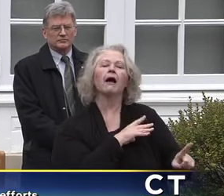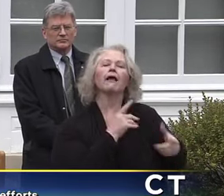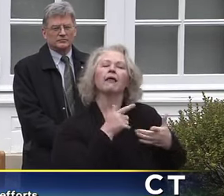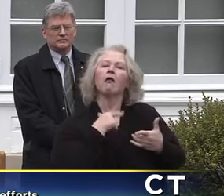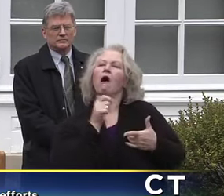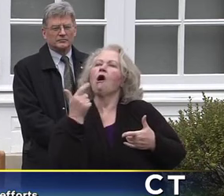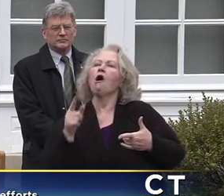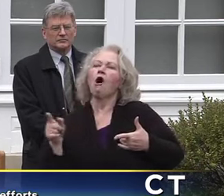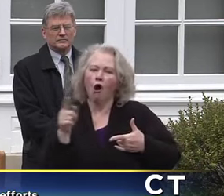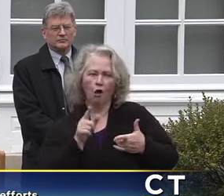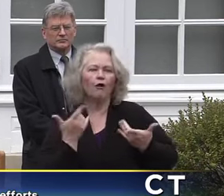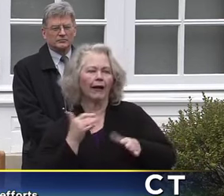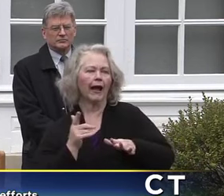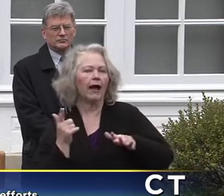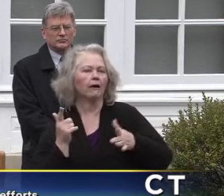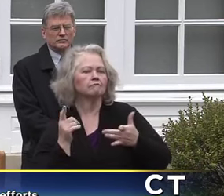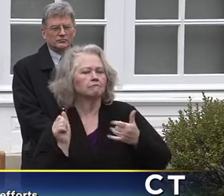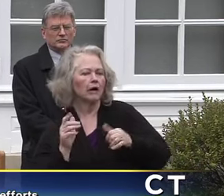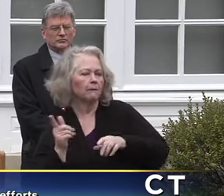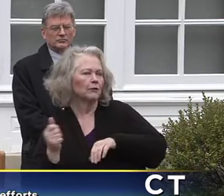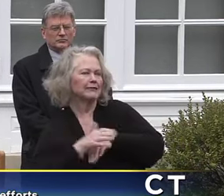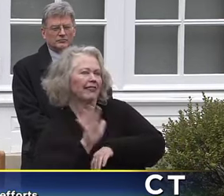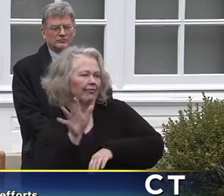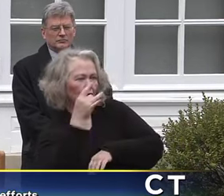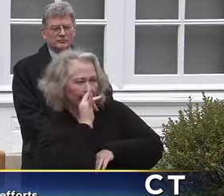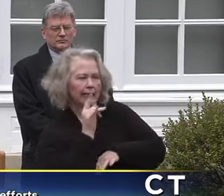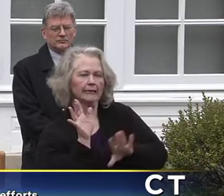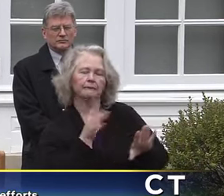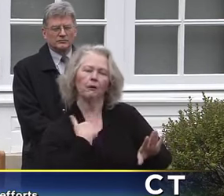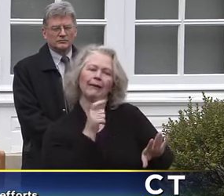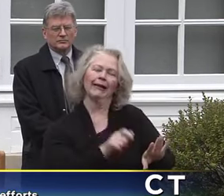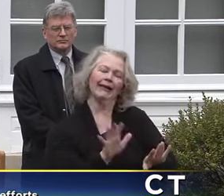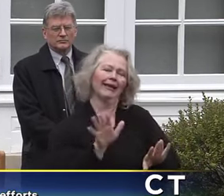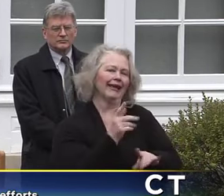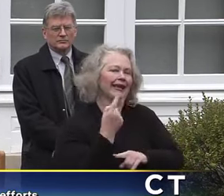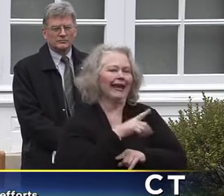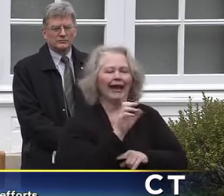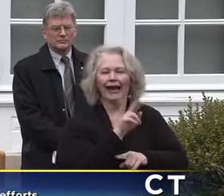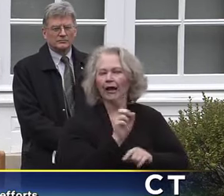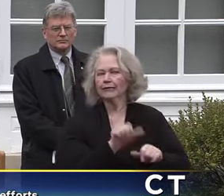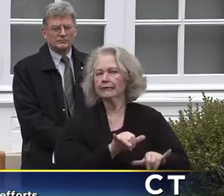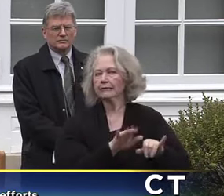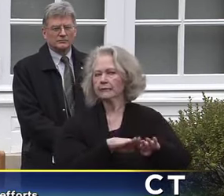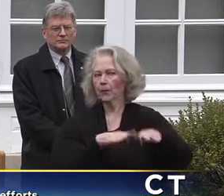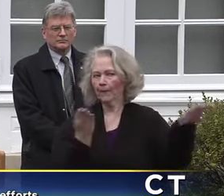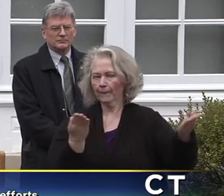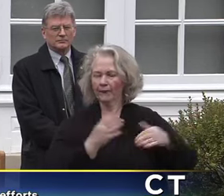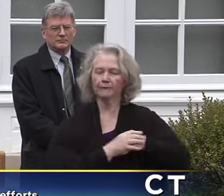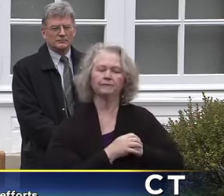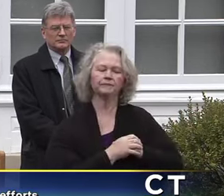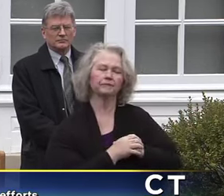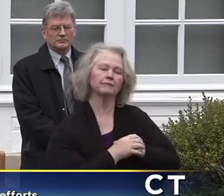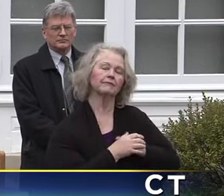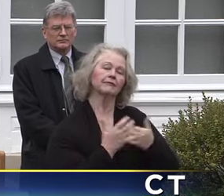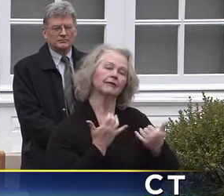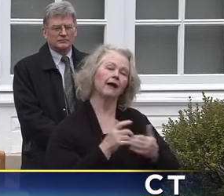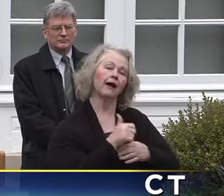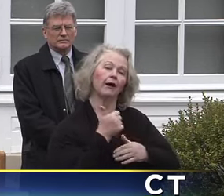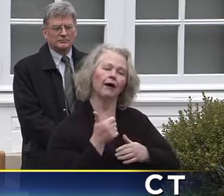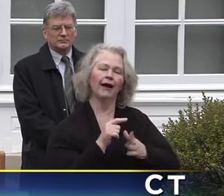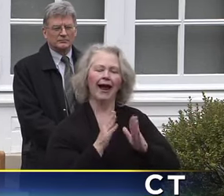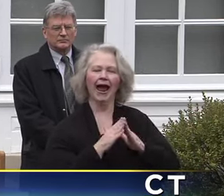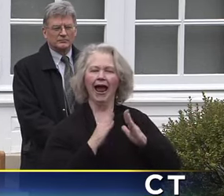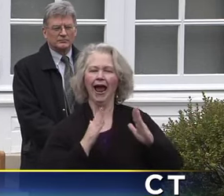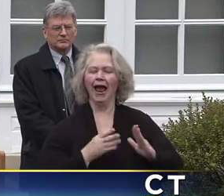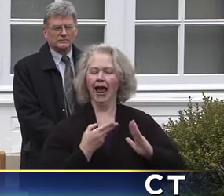responders. So they'll be taken care of as well. Keep your daycare open. We're also looking at housing. And I think about housing